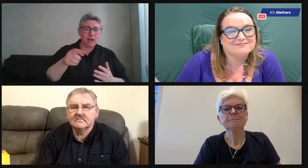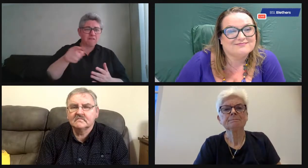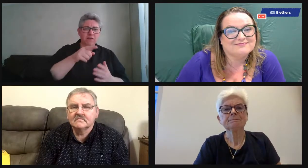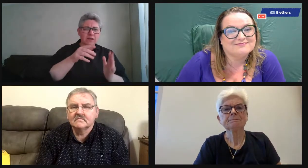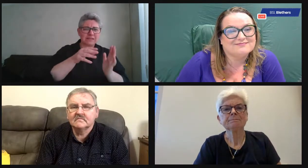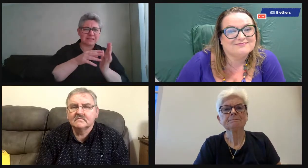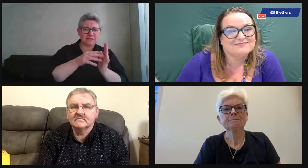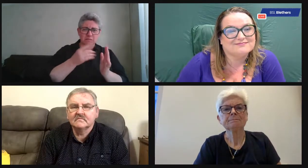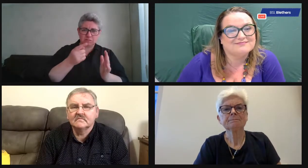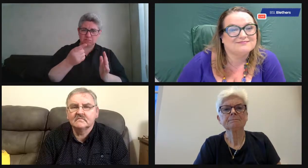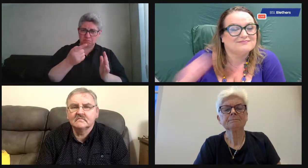skills and experiences.